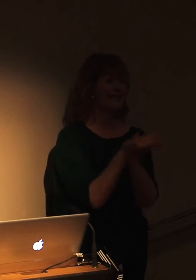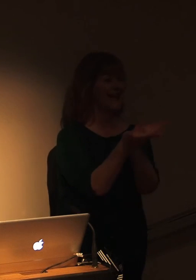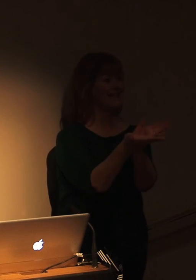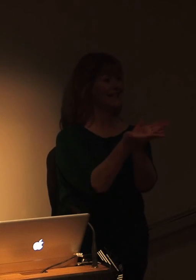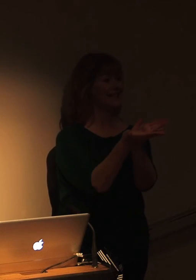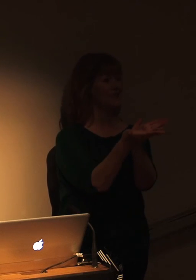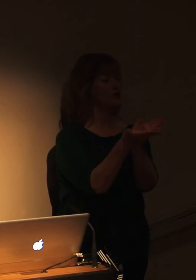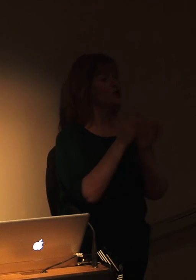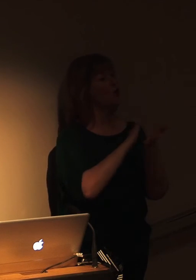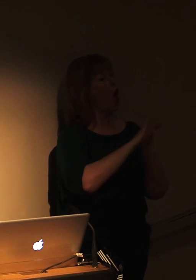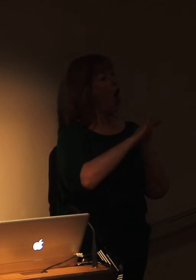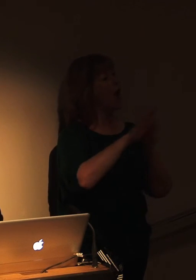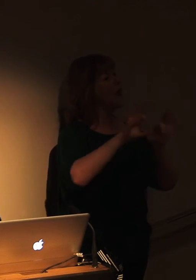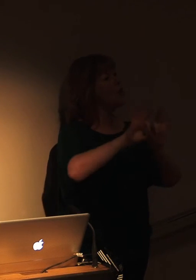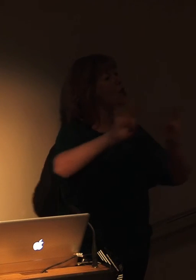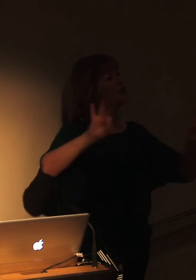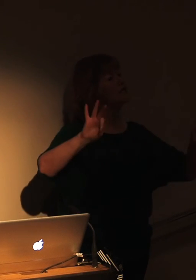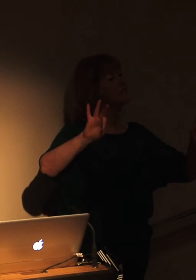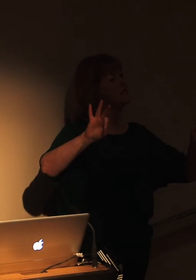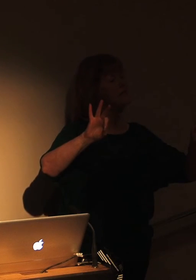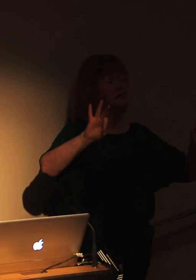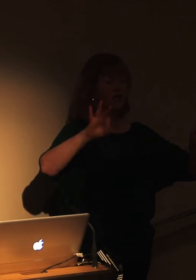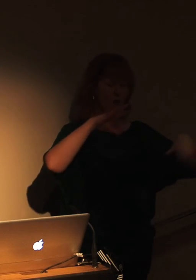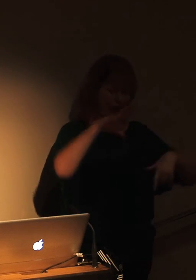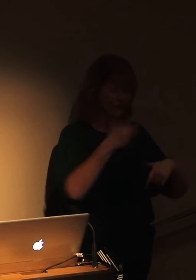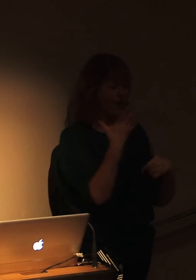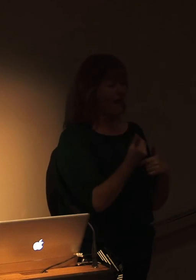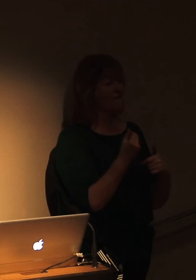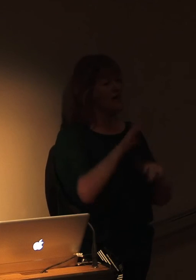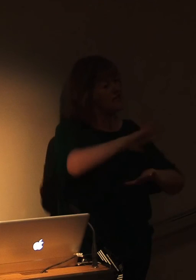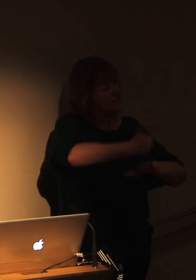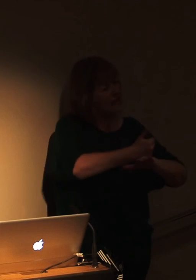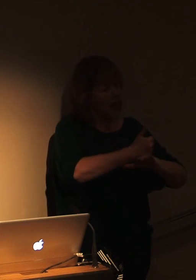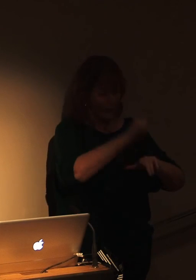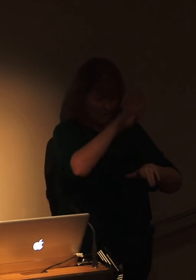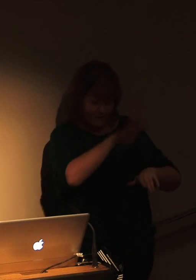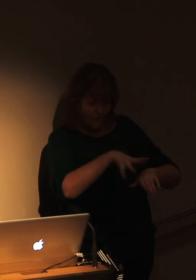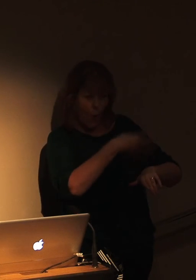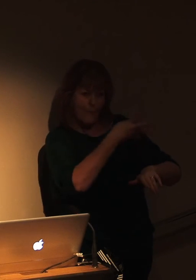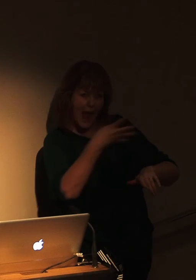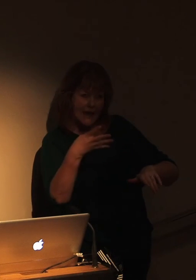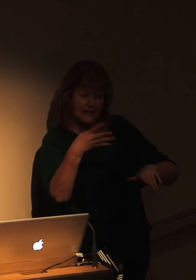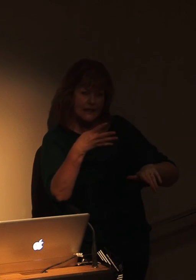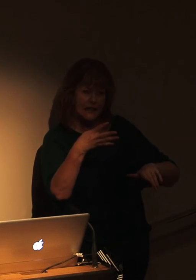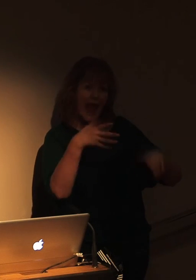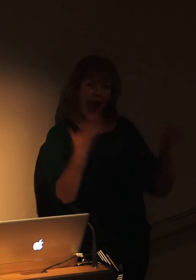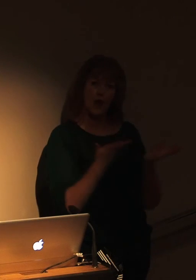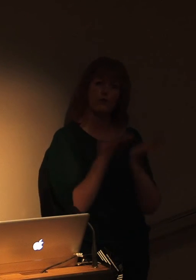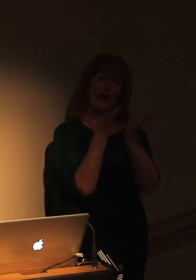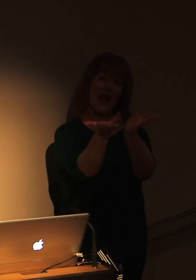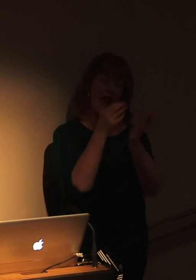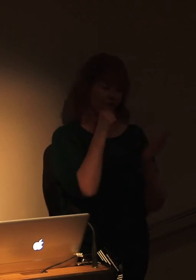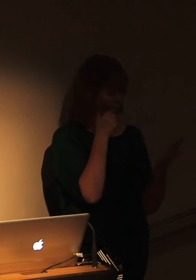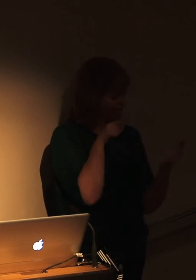very set format that you can present that story in. And the reason why it's in that set format is because they know there's a very good chance that if you obey those